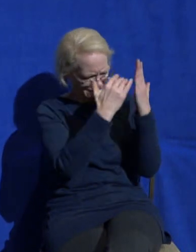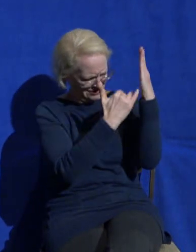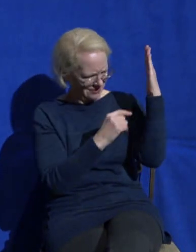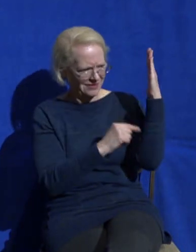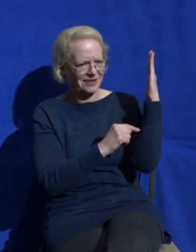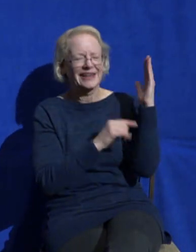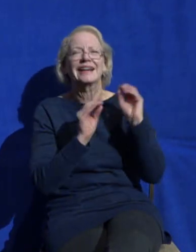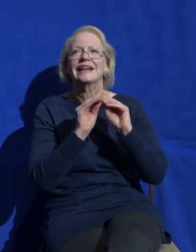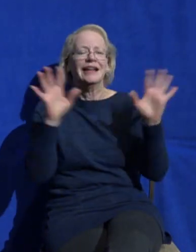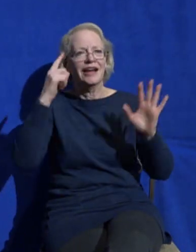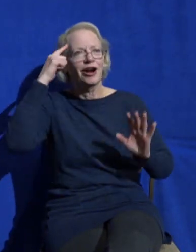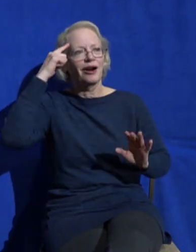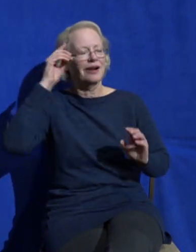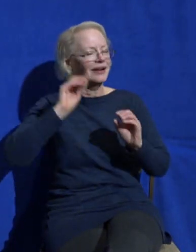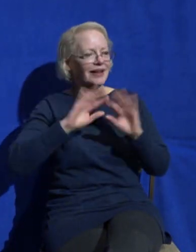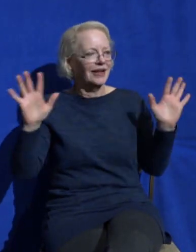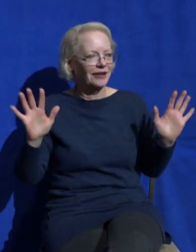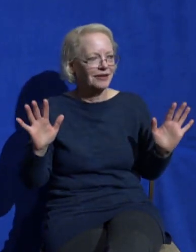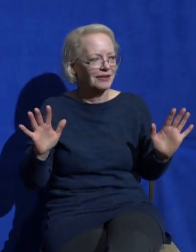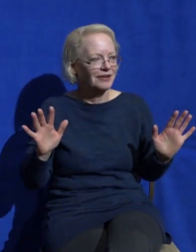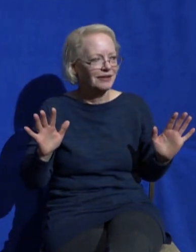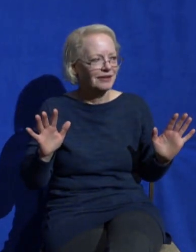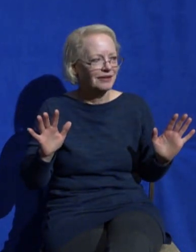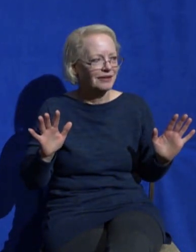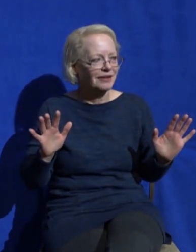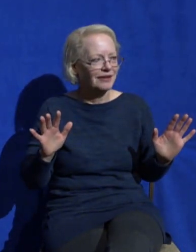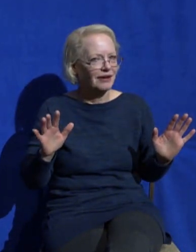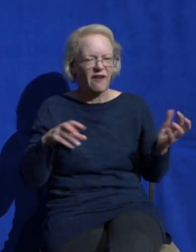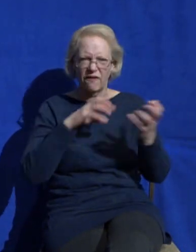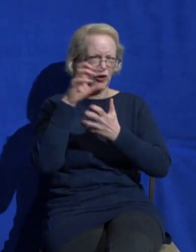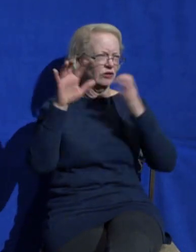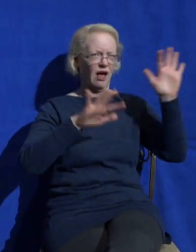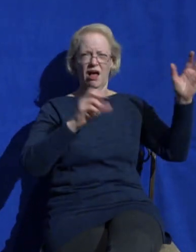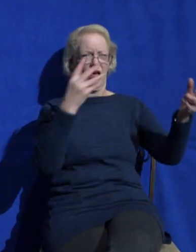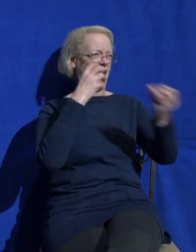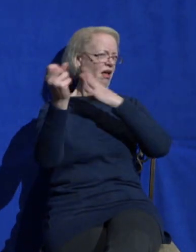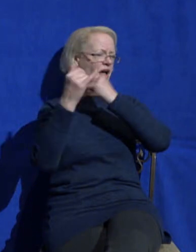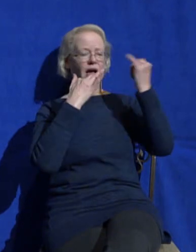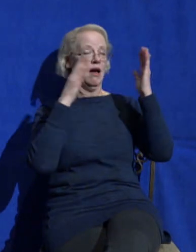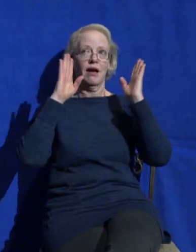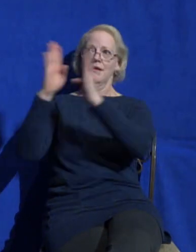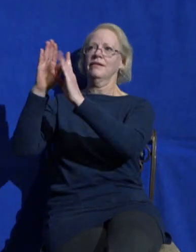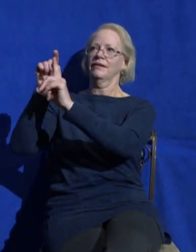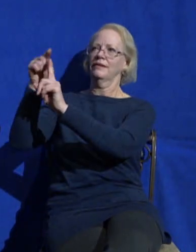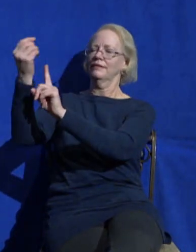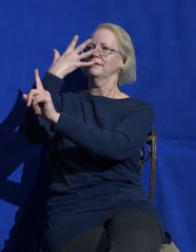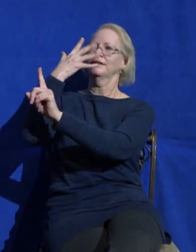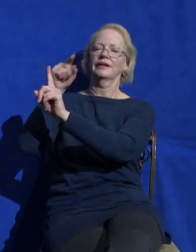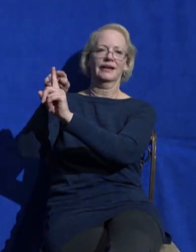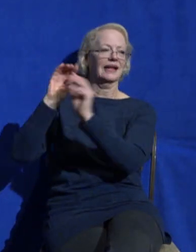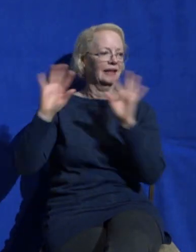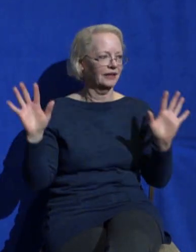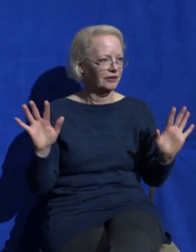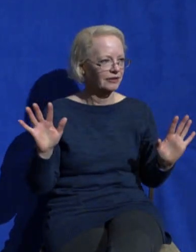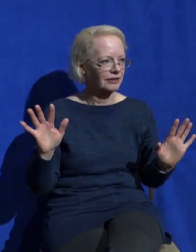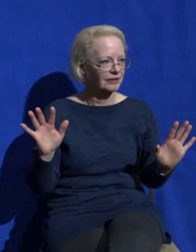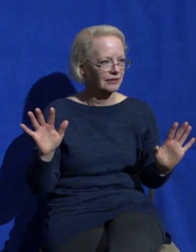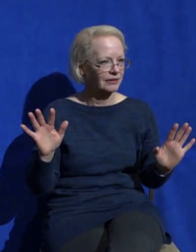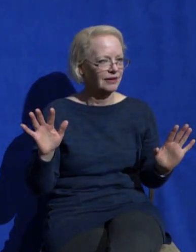he wants to give you more clarity about how he wants you to apply his word more clarity about decisions that you're wrestling